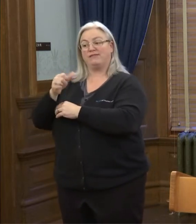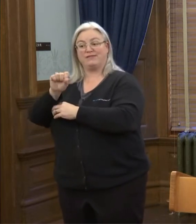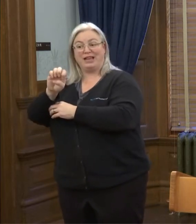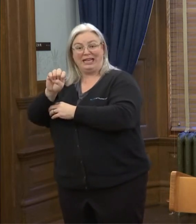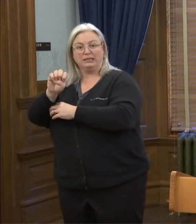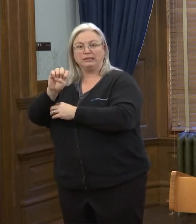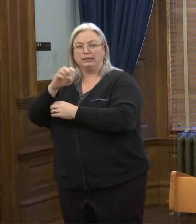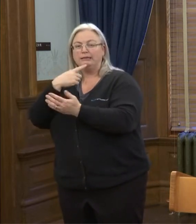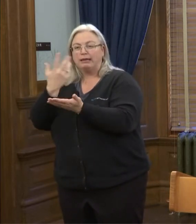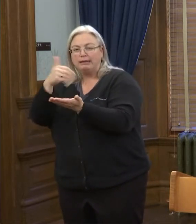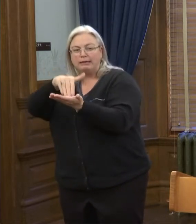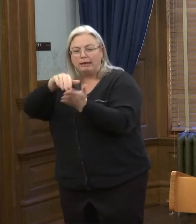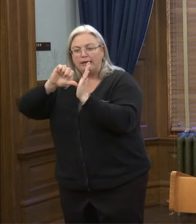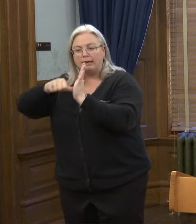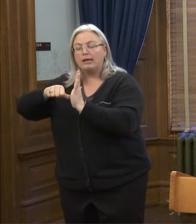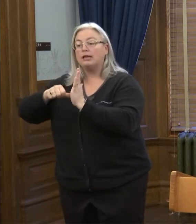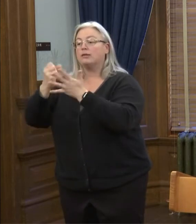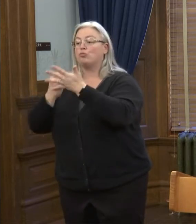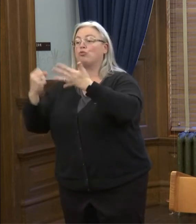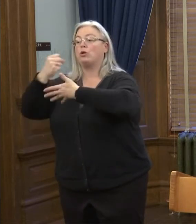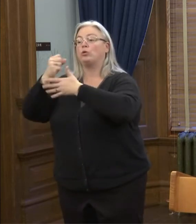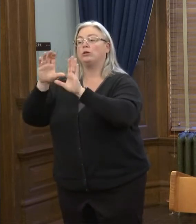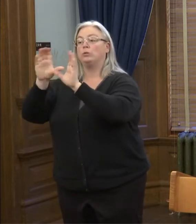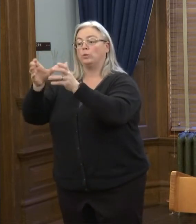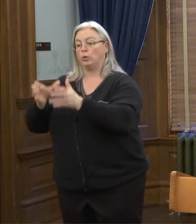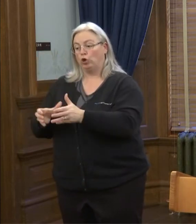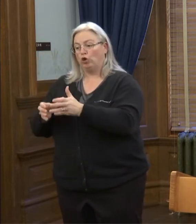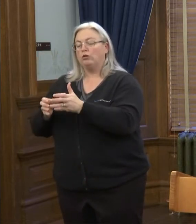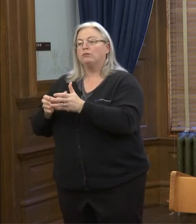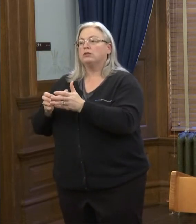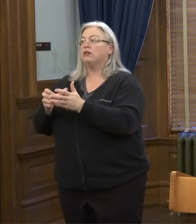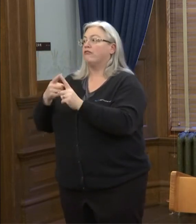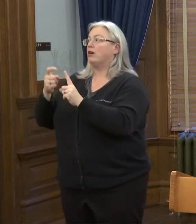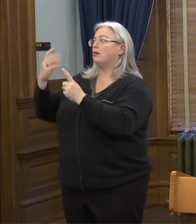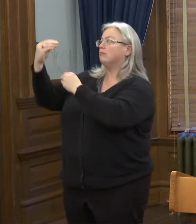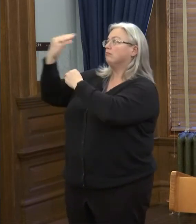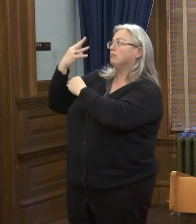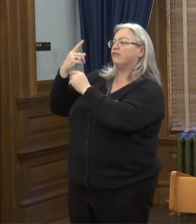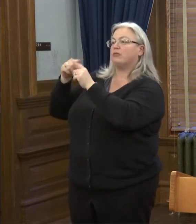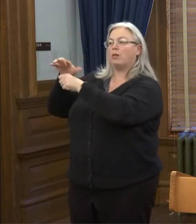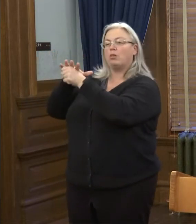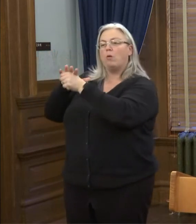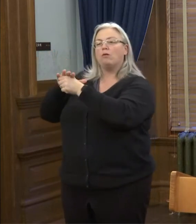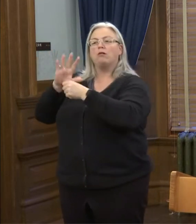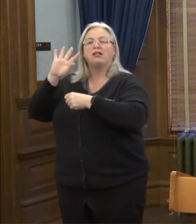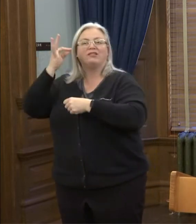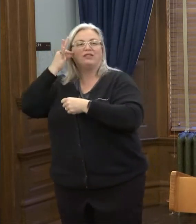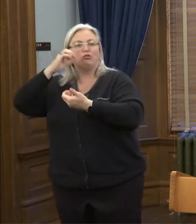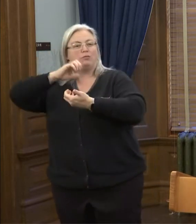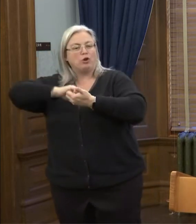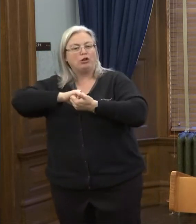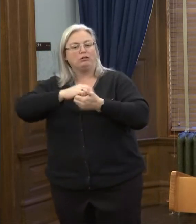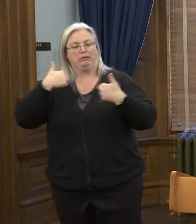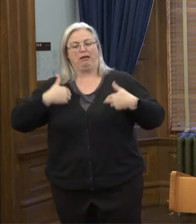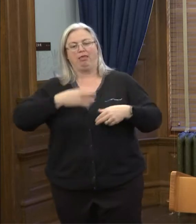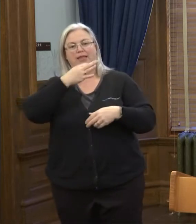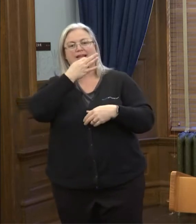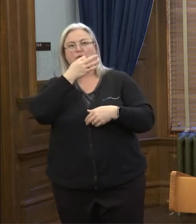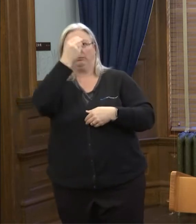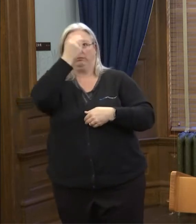reiterate that these priority groups were created with input from our local and federal partners and health experts